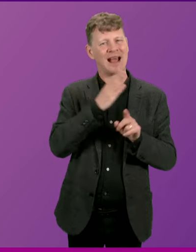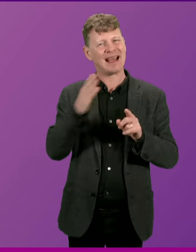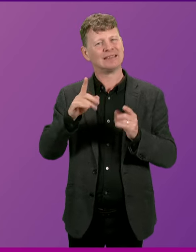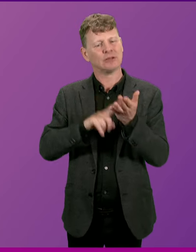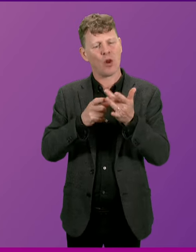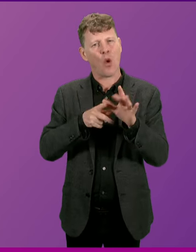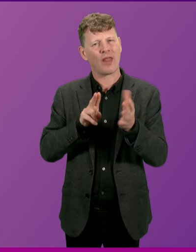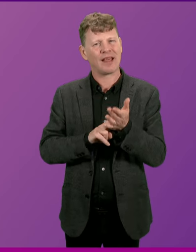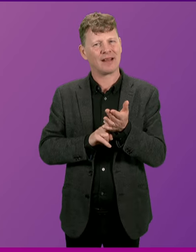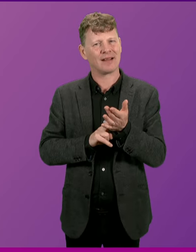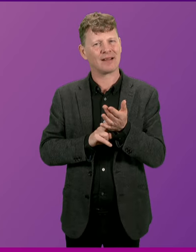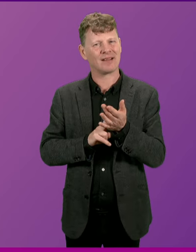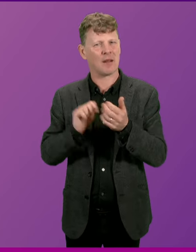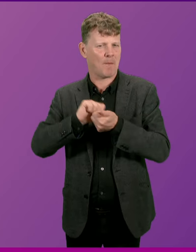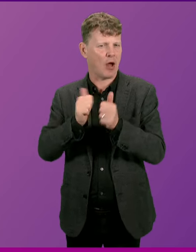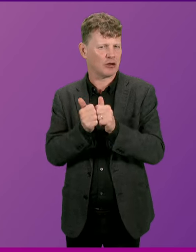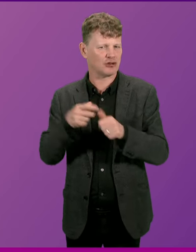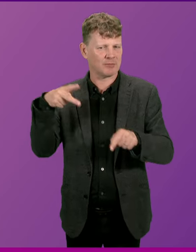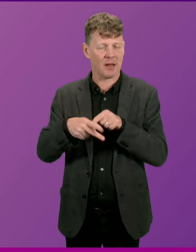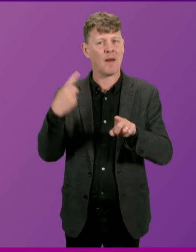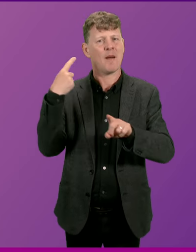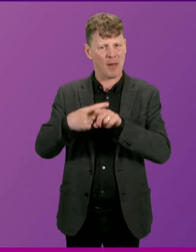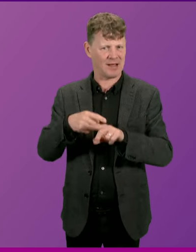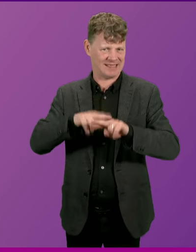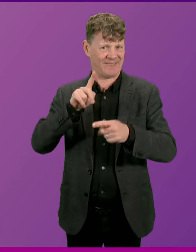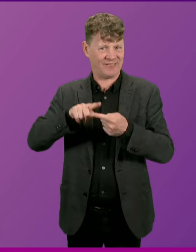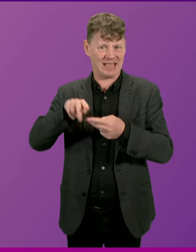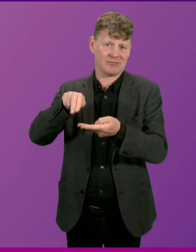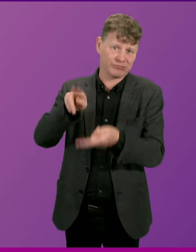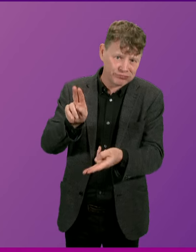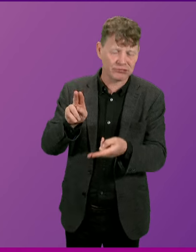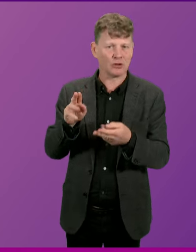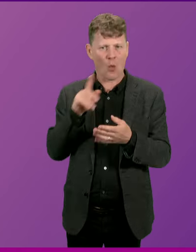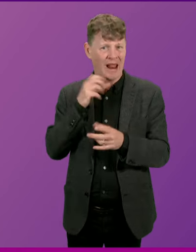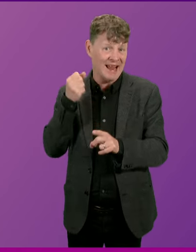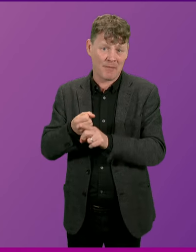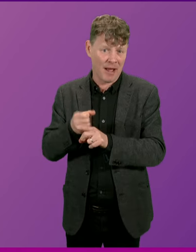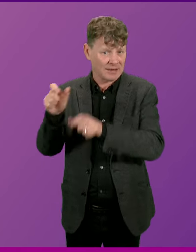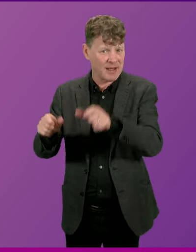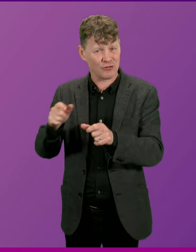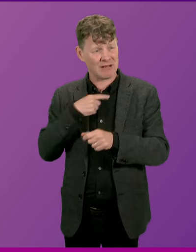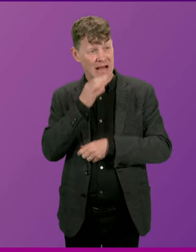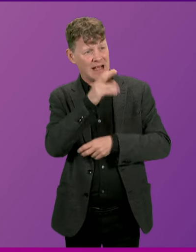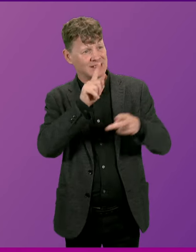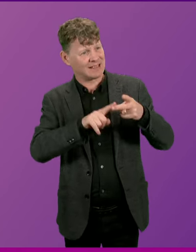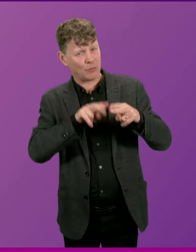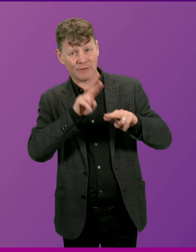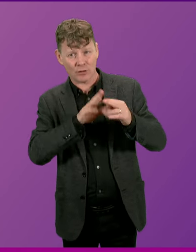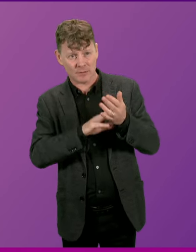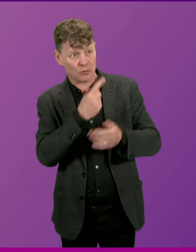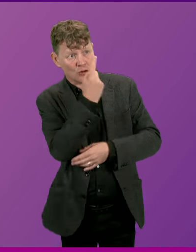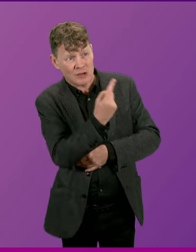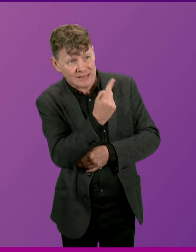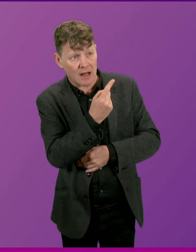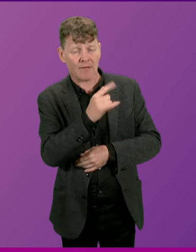as well as increased estate fees. This will have an impact on patients. So can I ask the Deputy First Minister if herself, or indeed the Cabinet